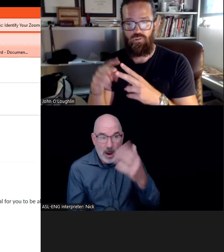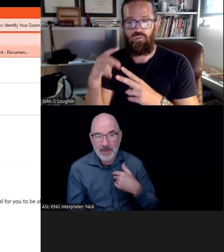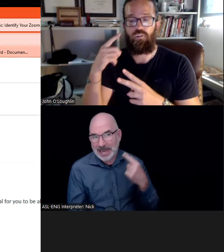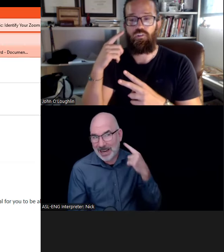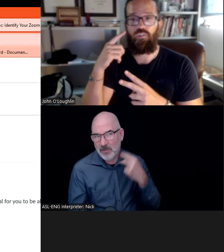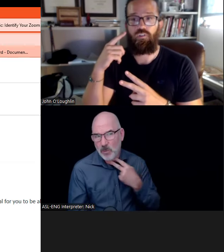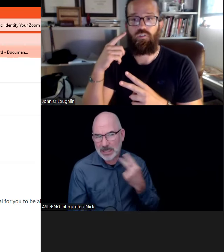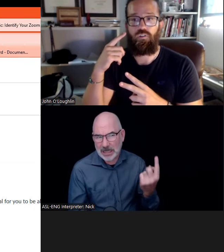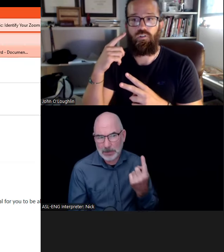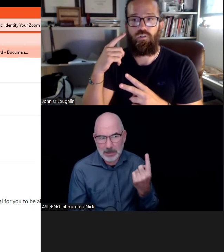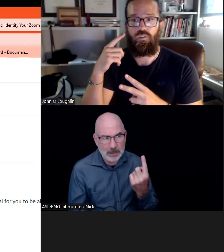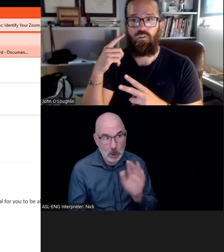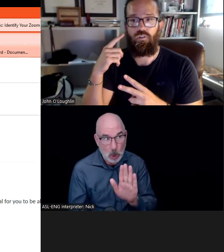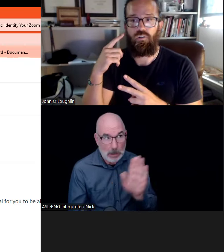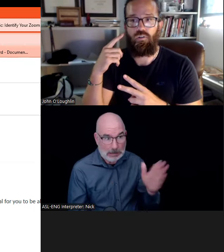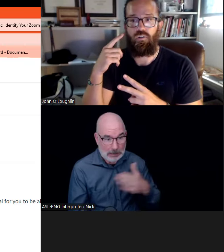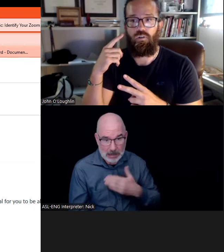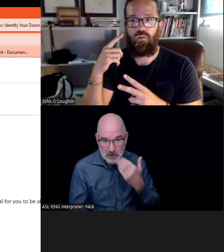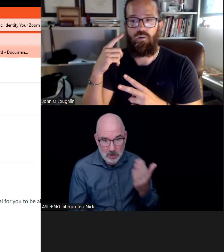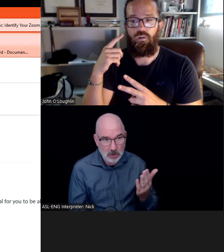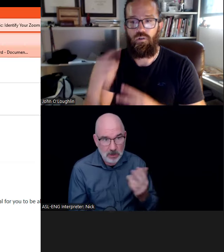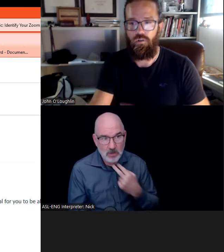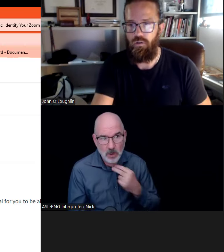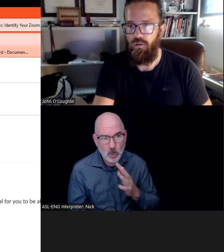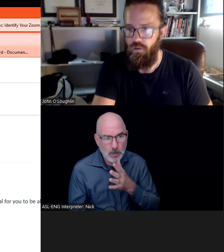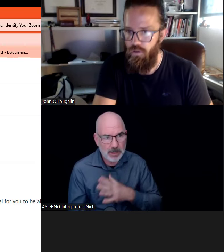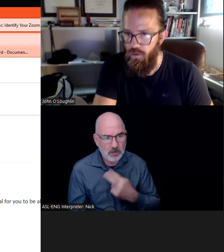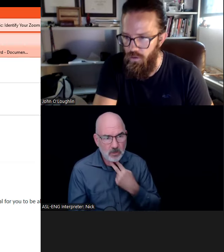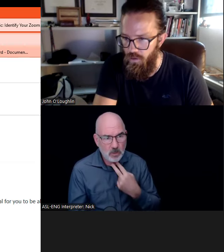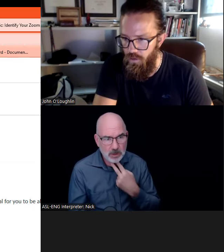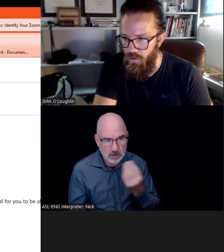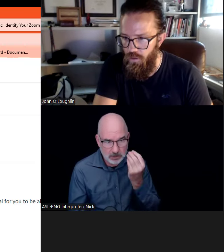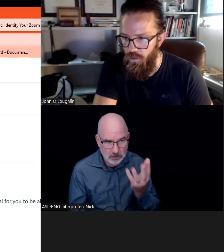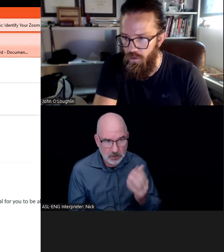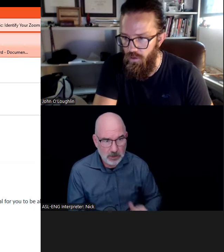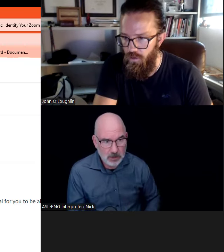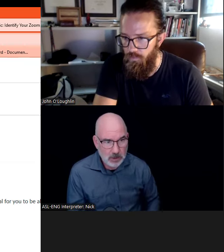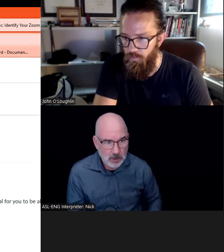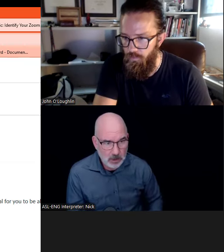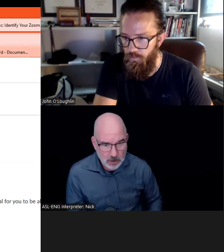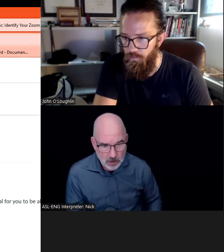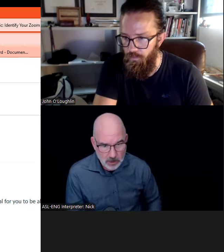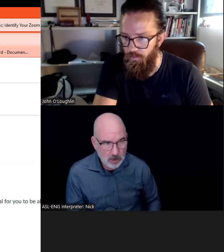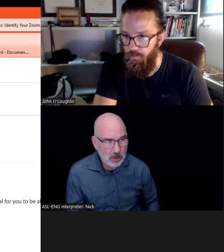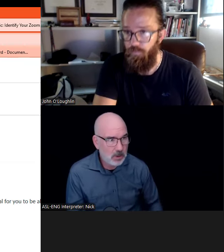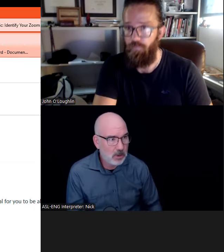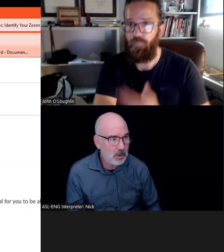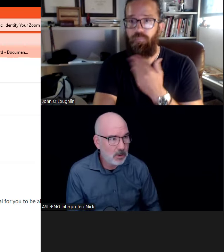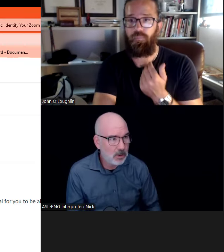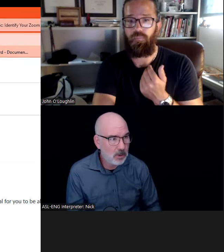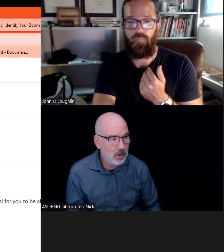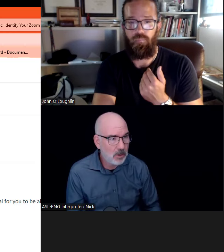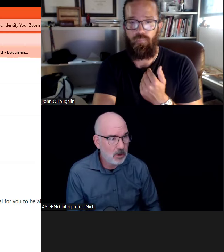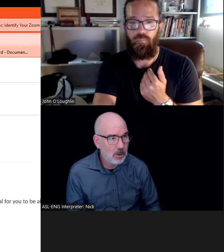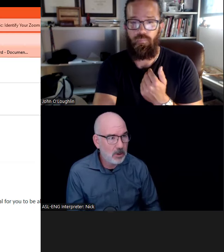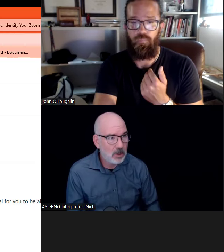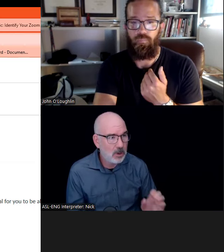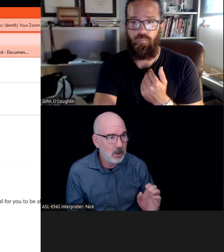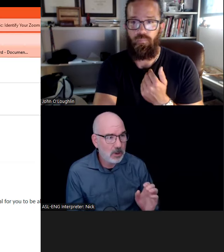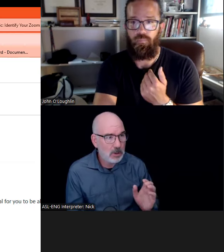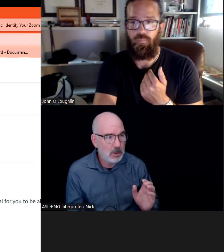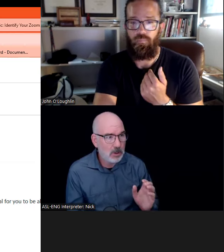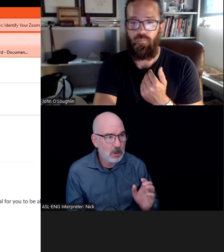week,